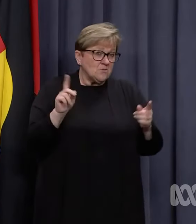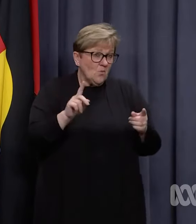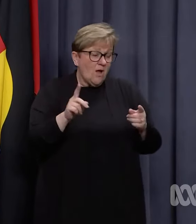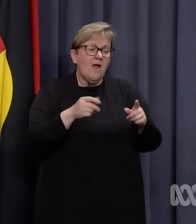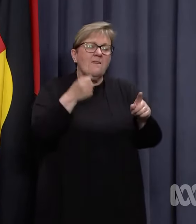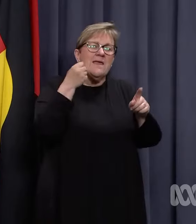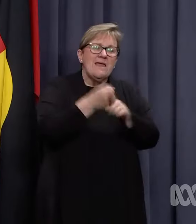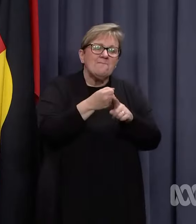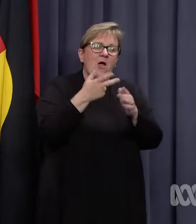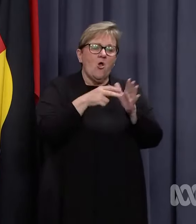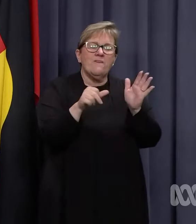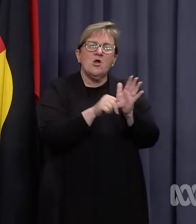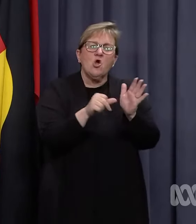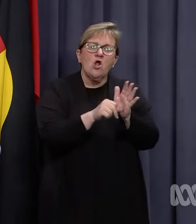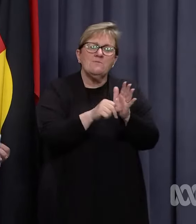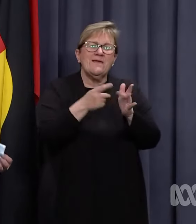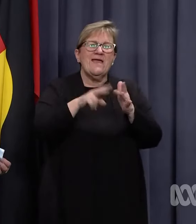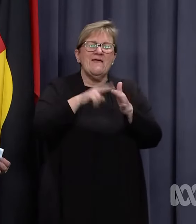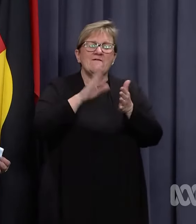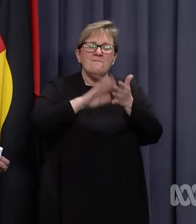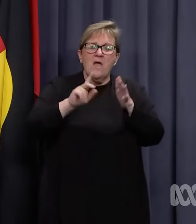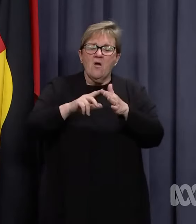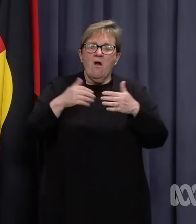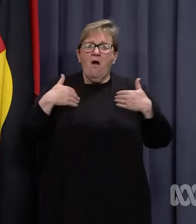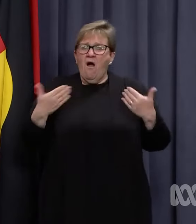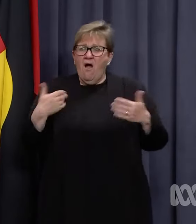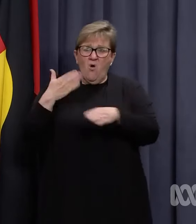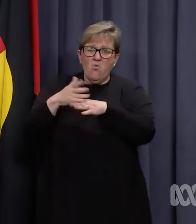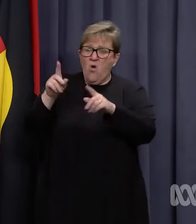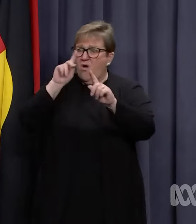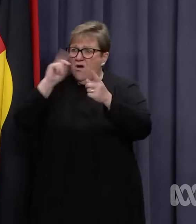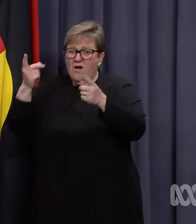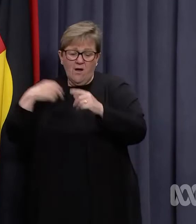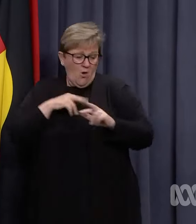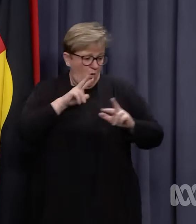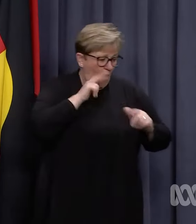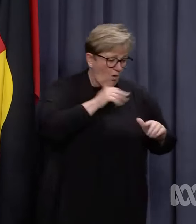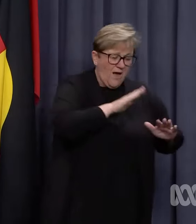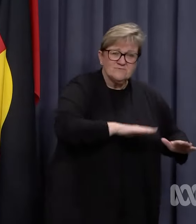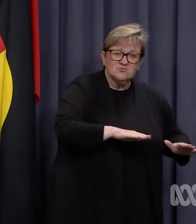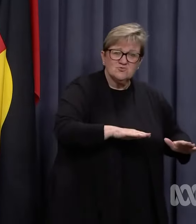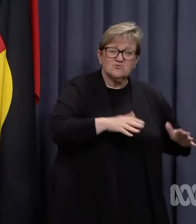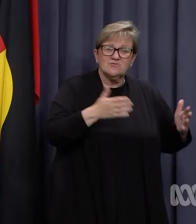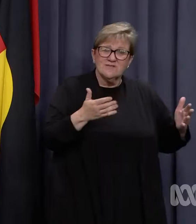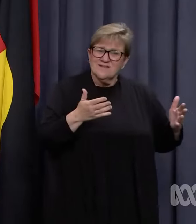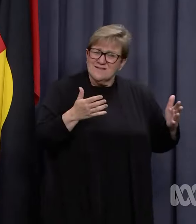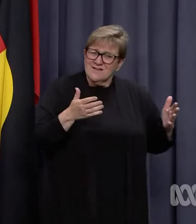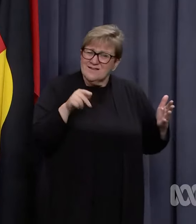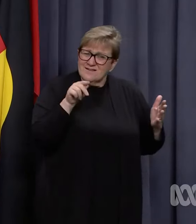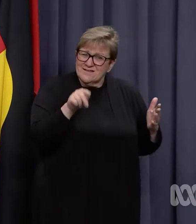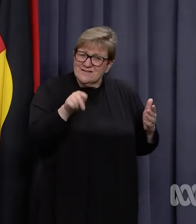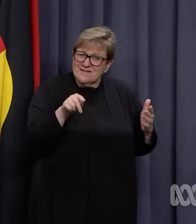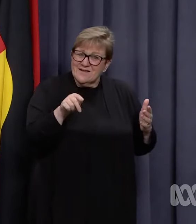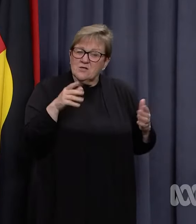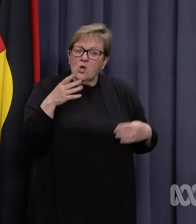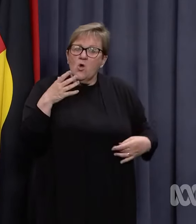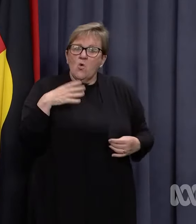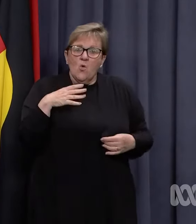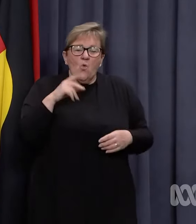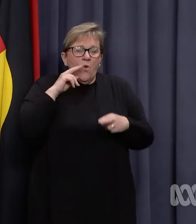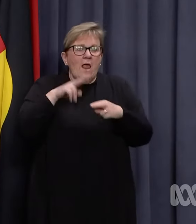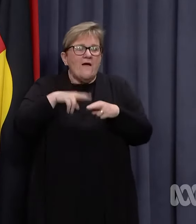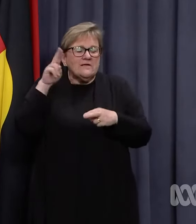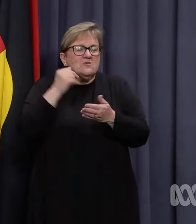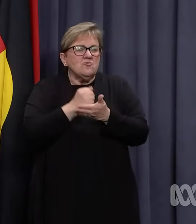the impact on the economy if parents have to stay home to look after their children. So it is the case that there will be an